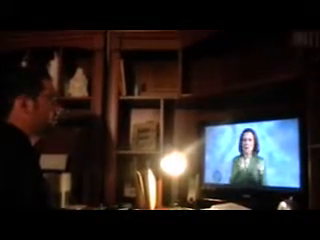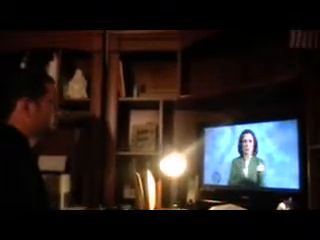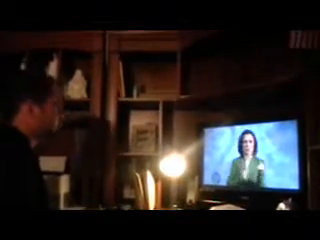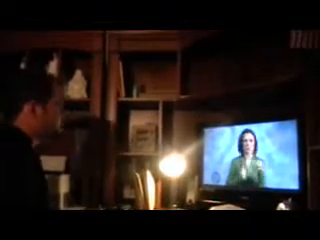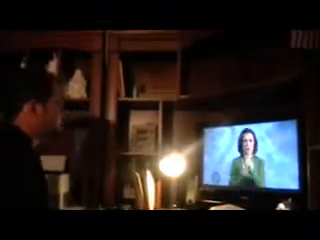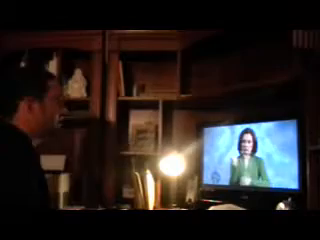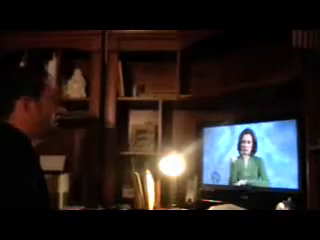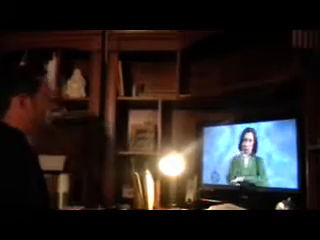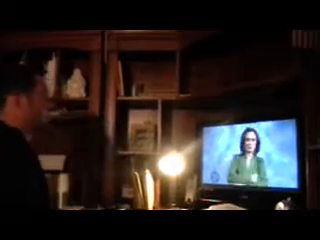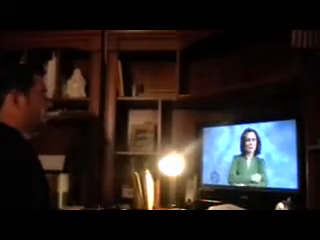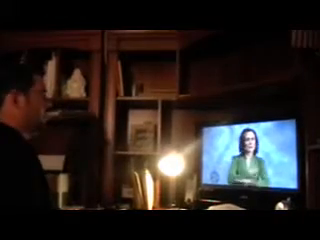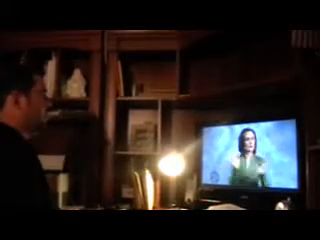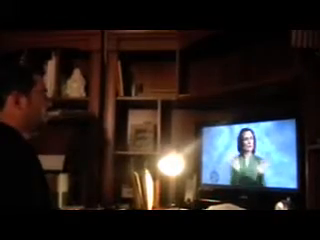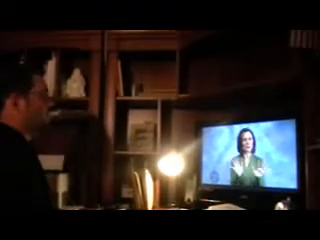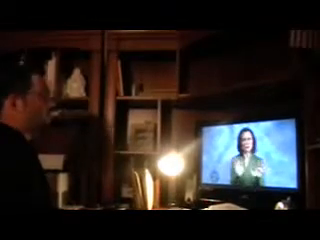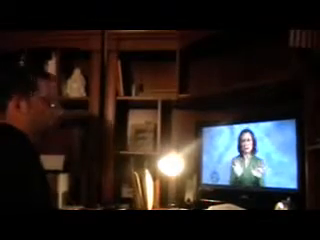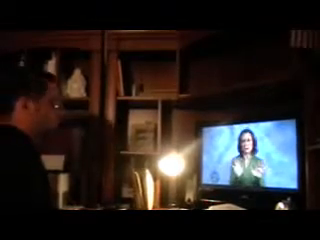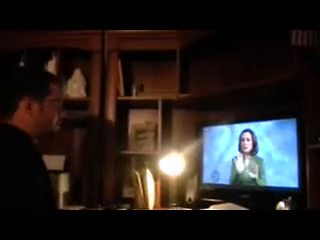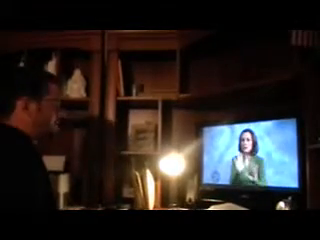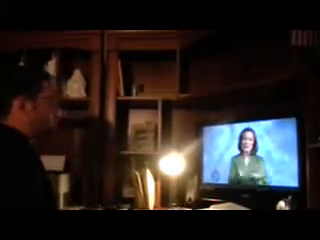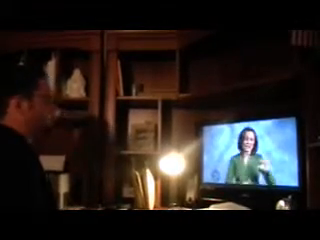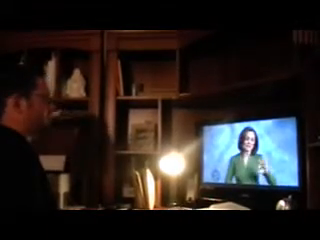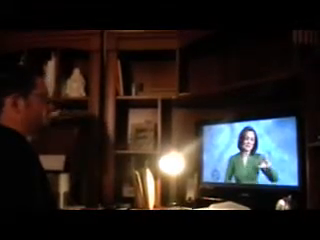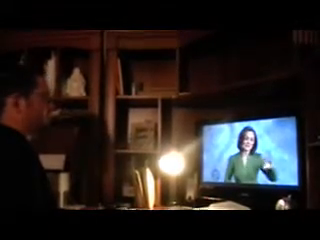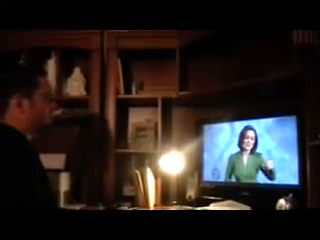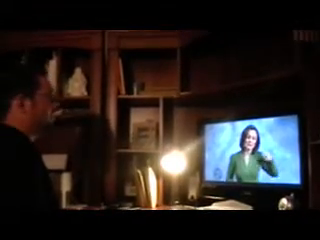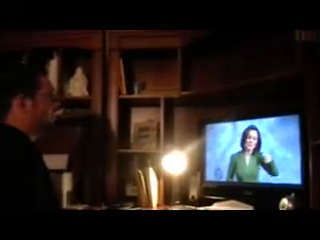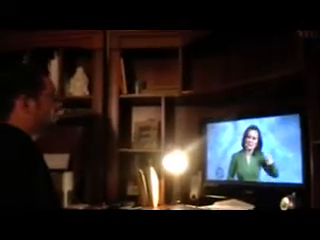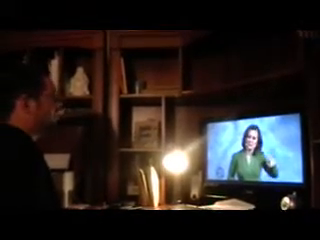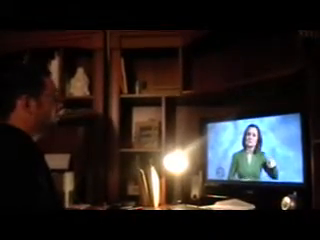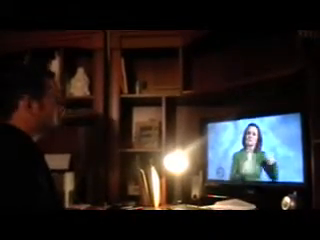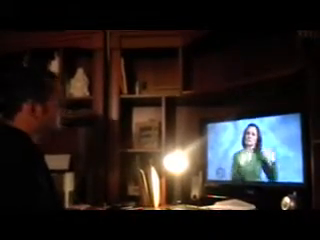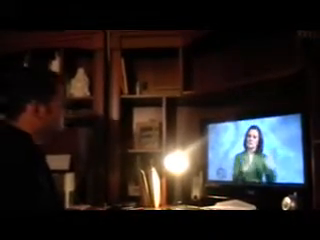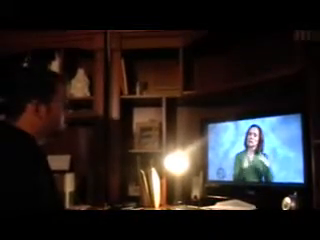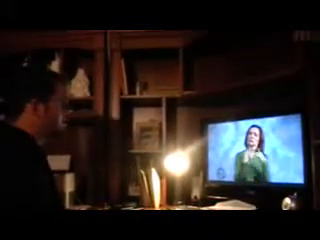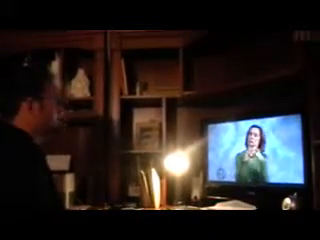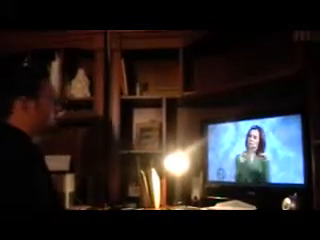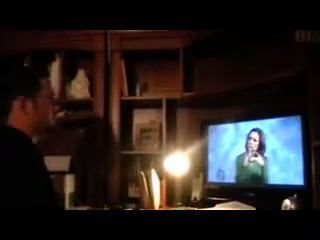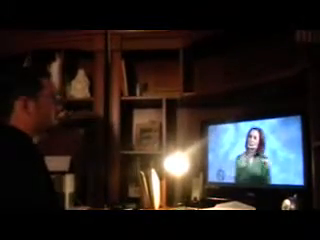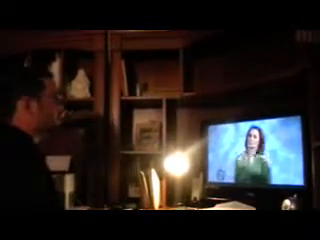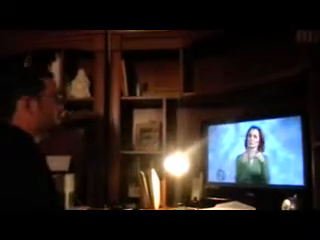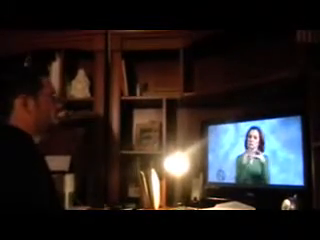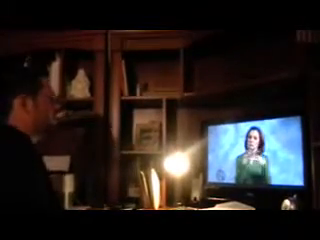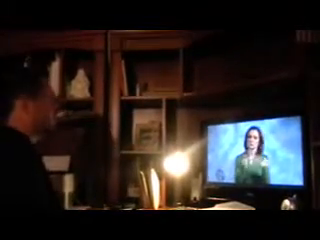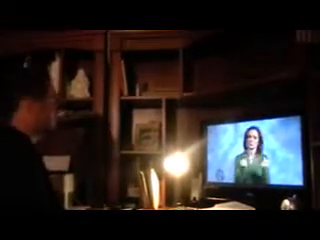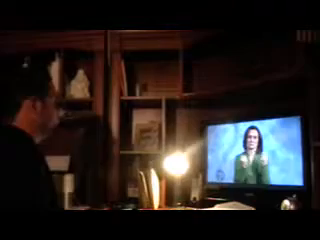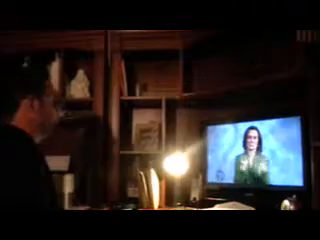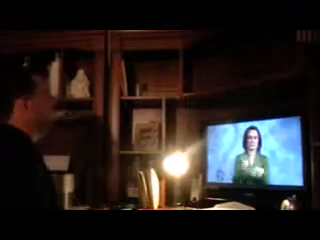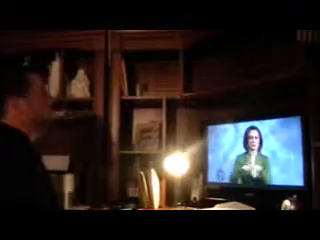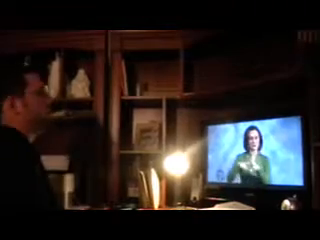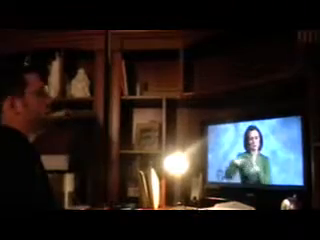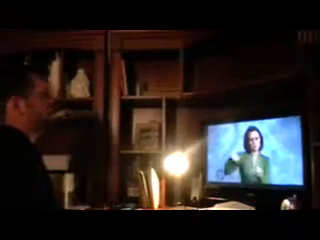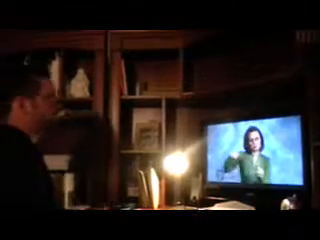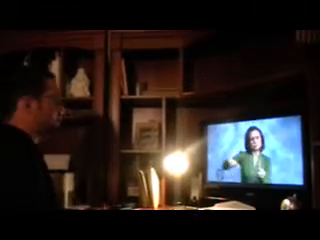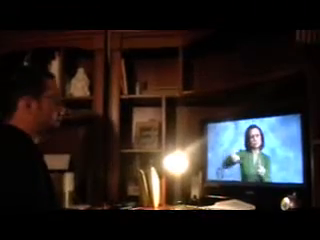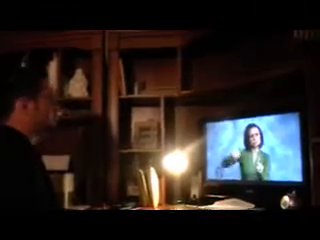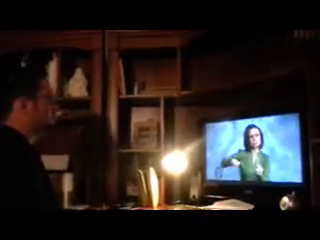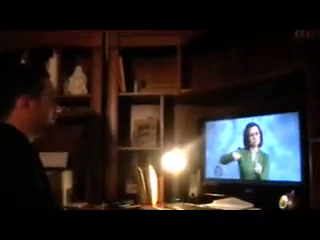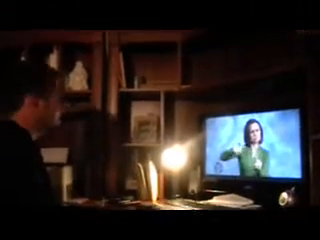be shut down. No, that's not what this whole point is about. The FCC has already talked about it many times, many, many